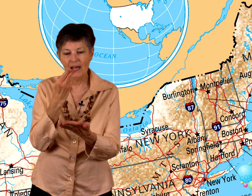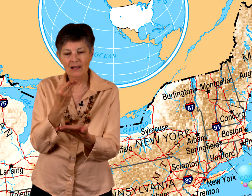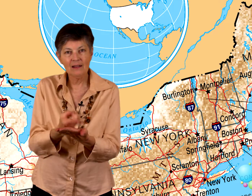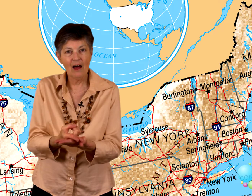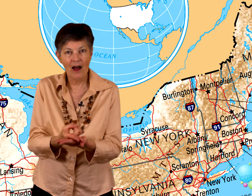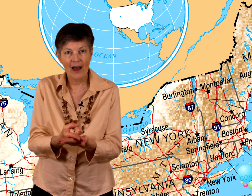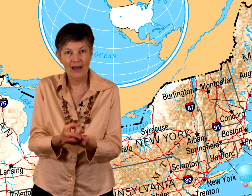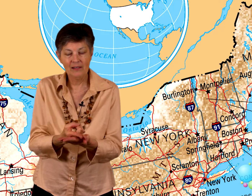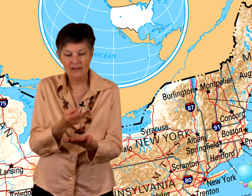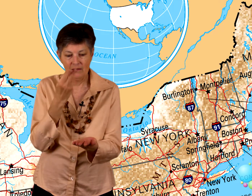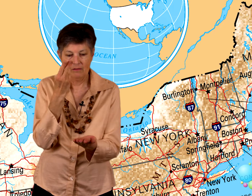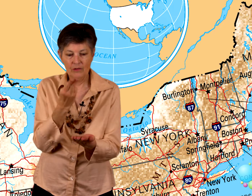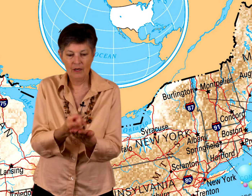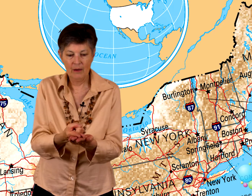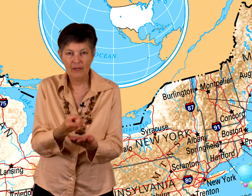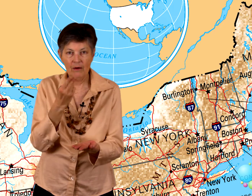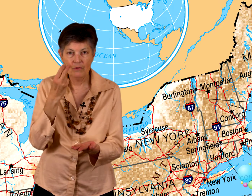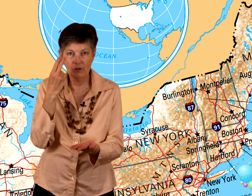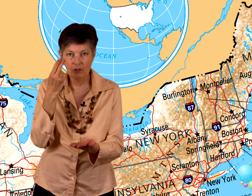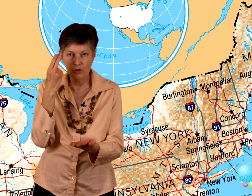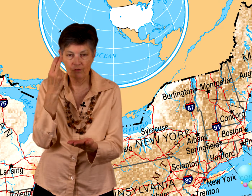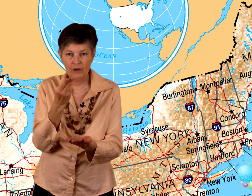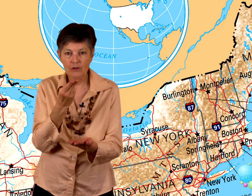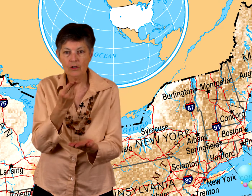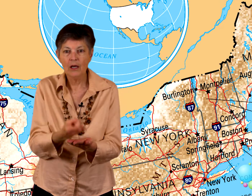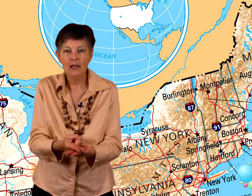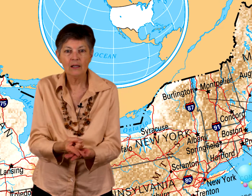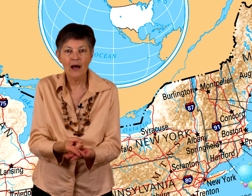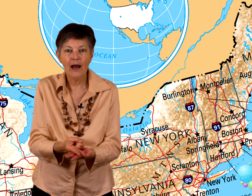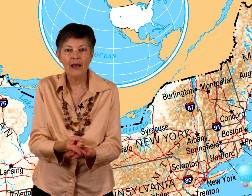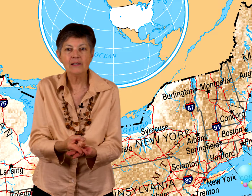lies. So you're going to come down with these two fingers. Lies.